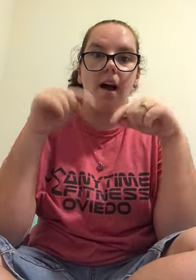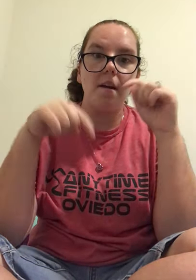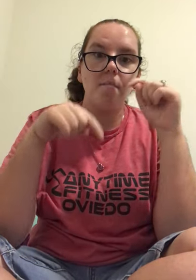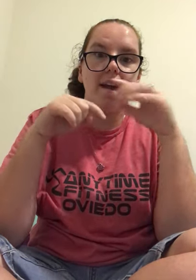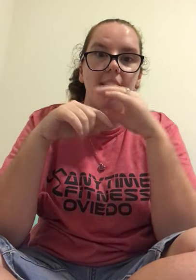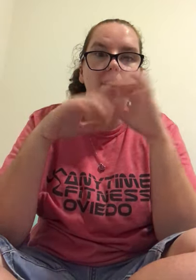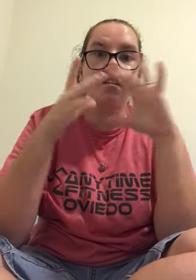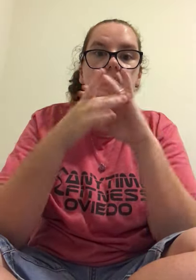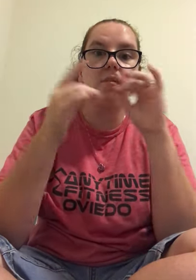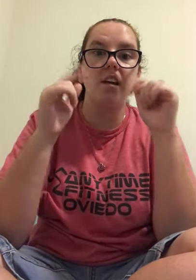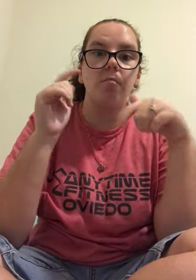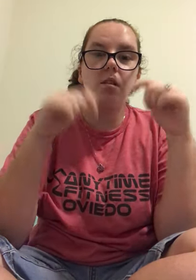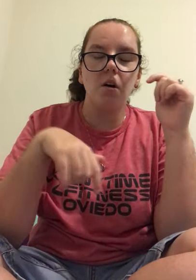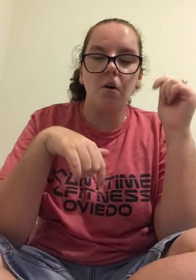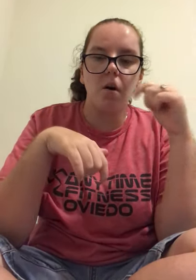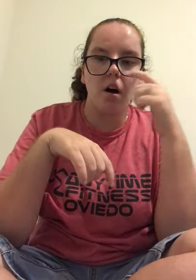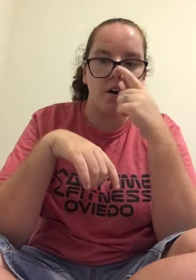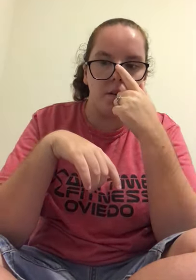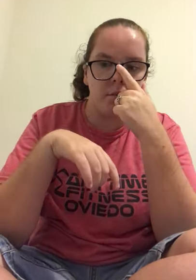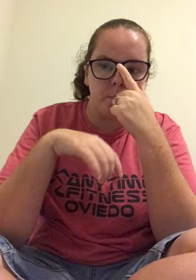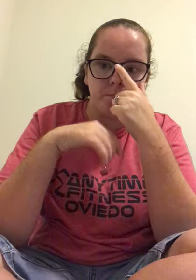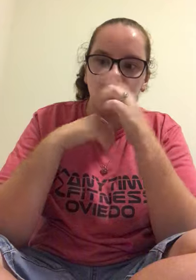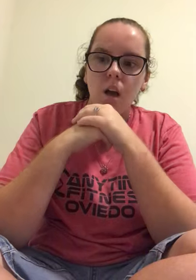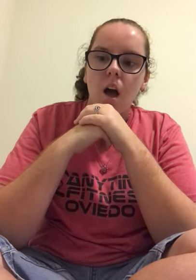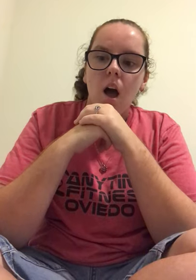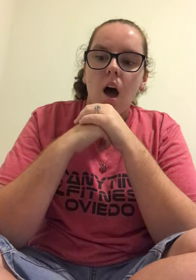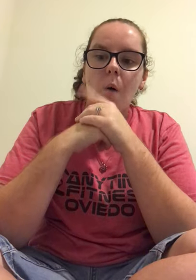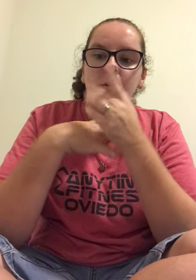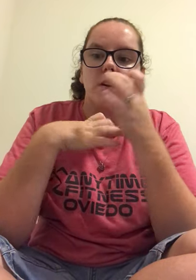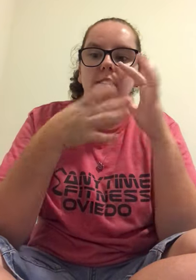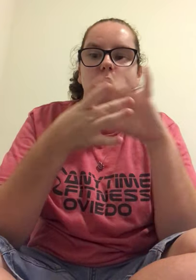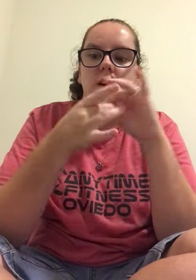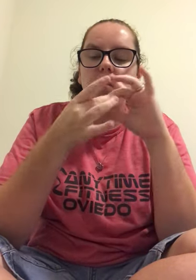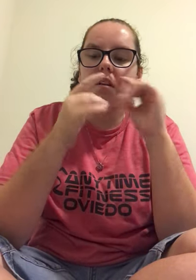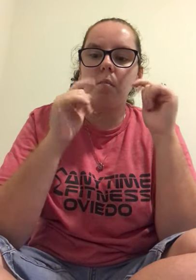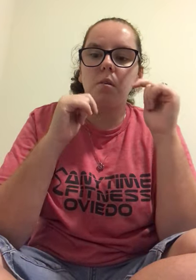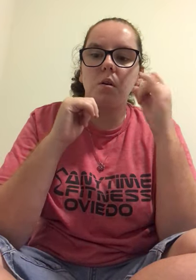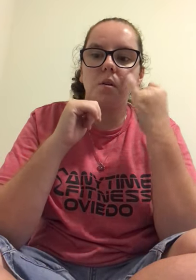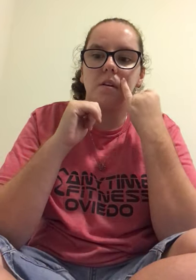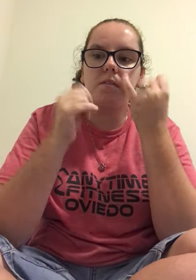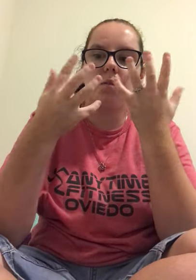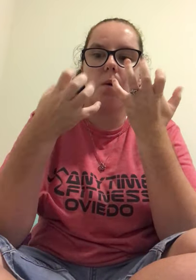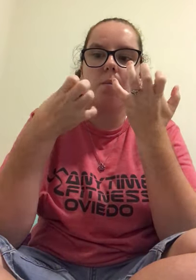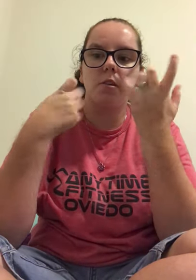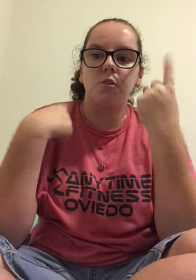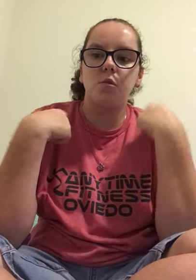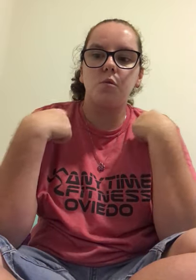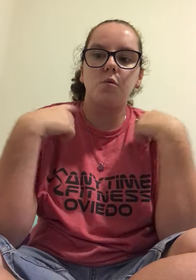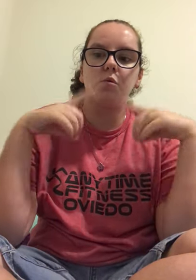and comment down below um I want you guys to comment down below if you want me to do